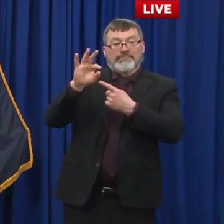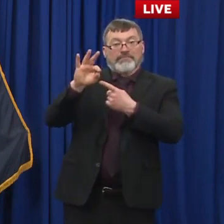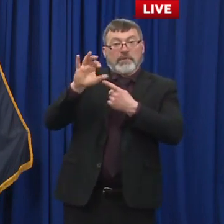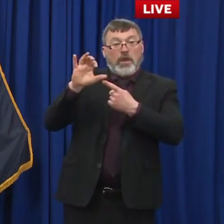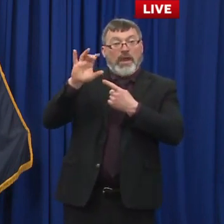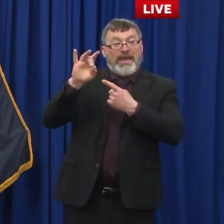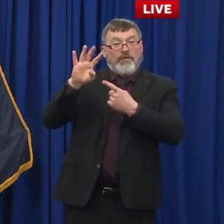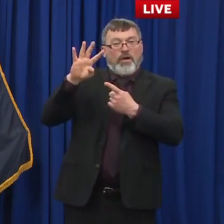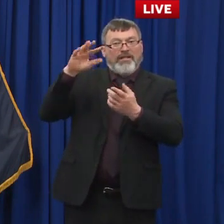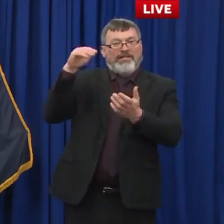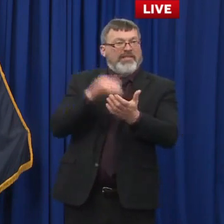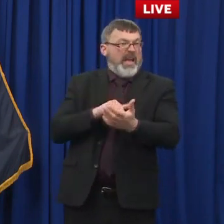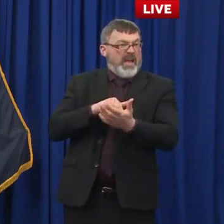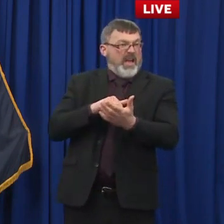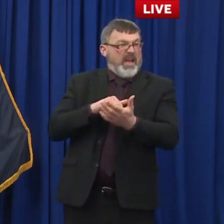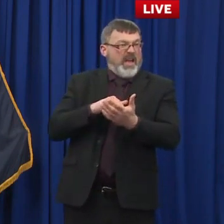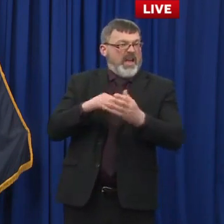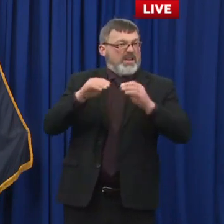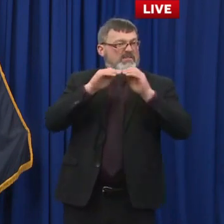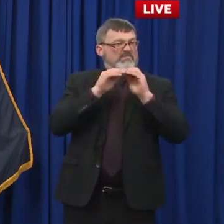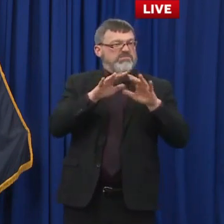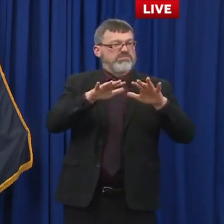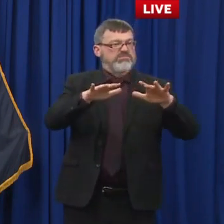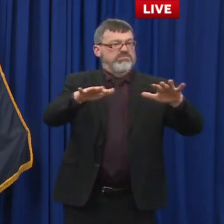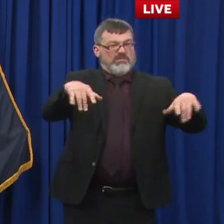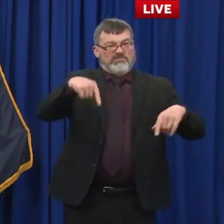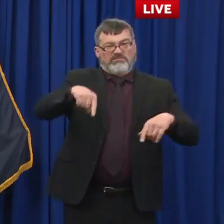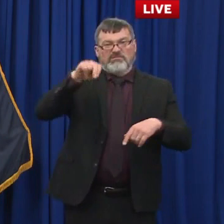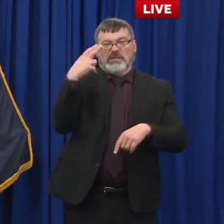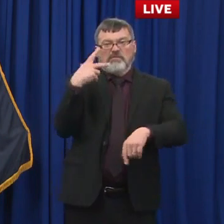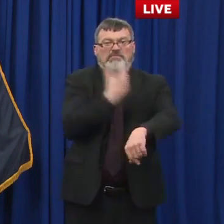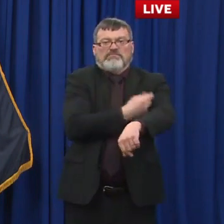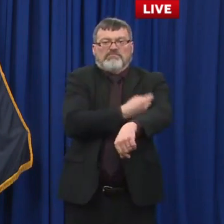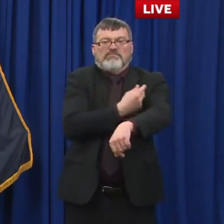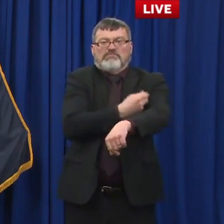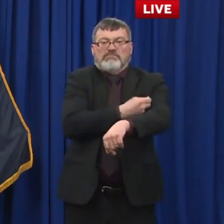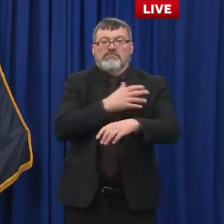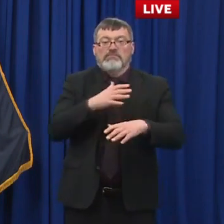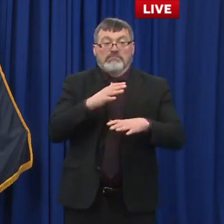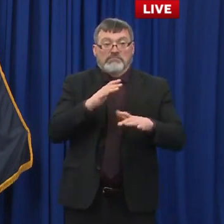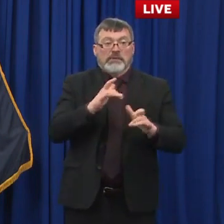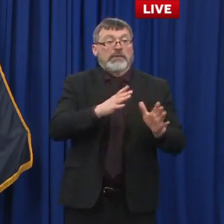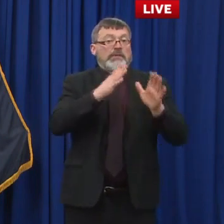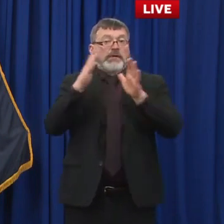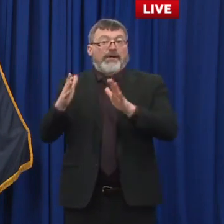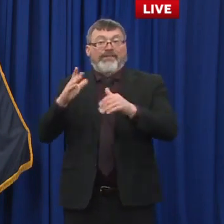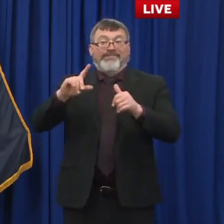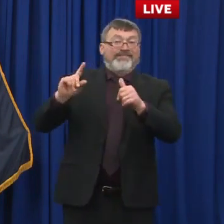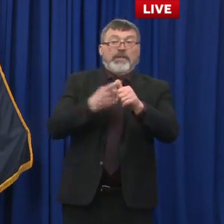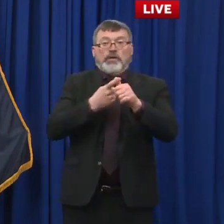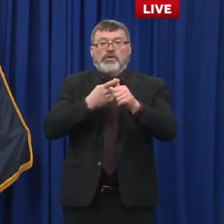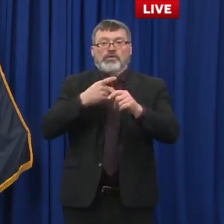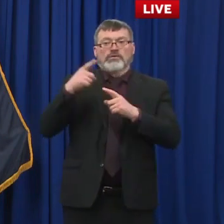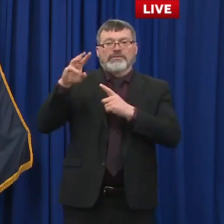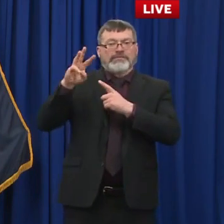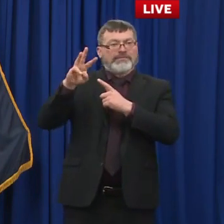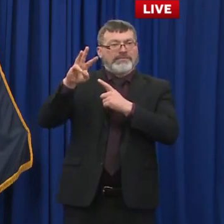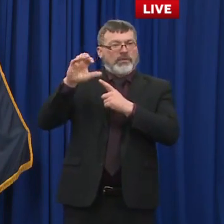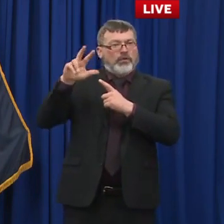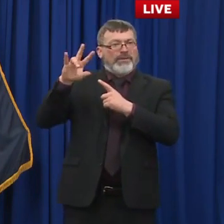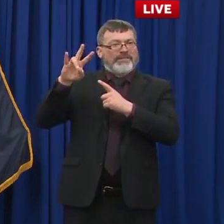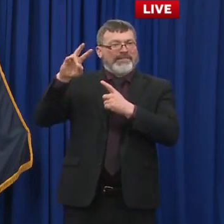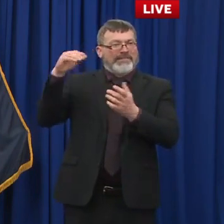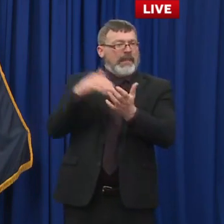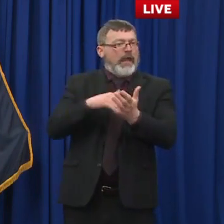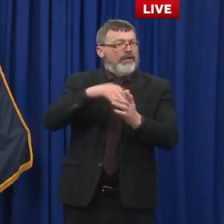vaccine. This includes 637,000 people that have received their first dose. This is 47% of the total New Hampshire